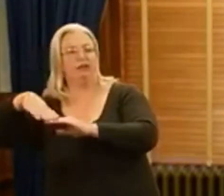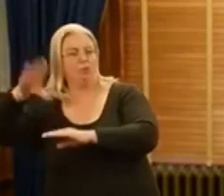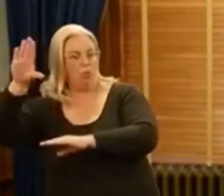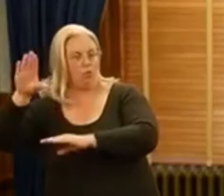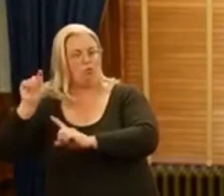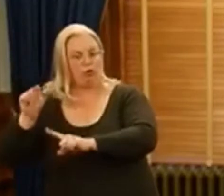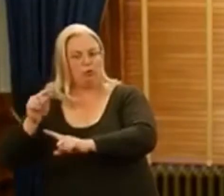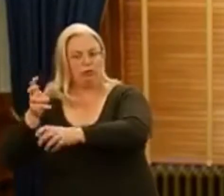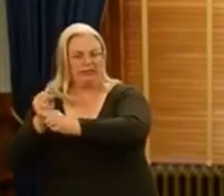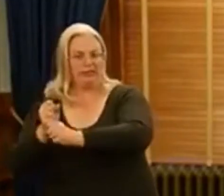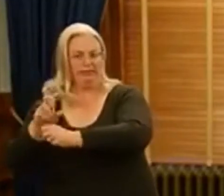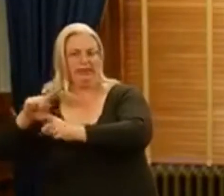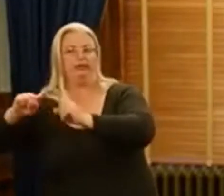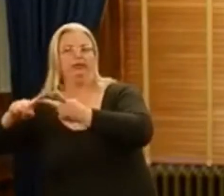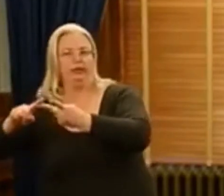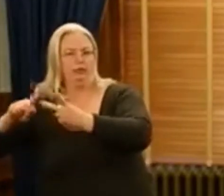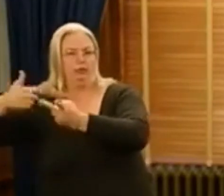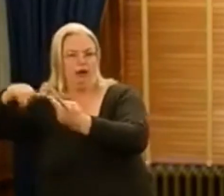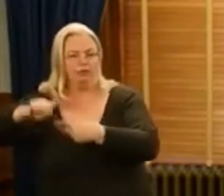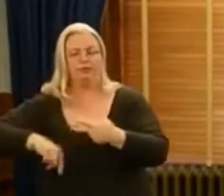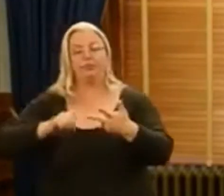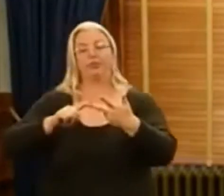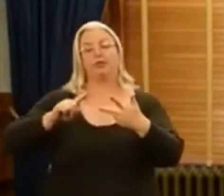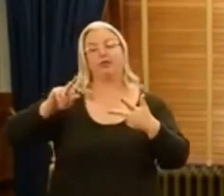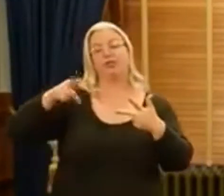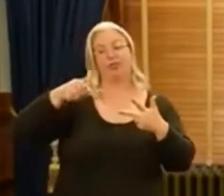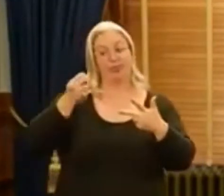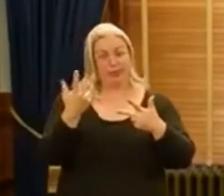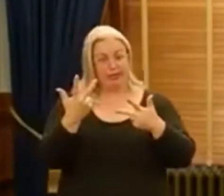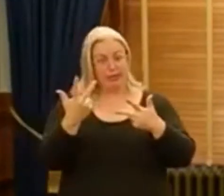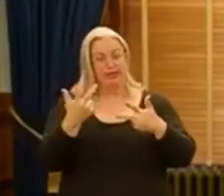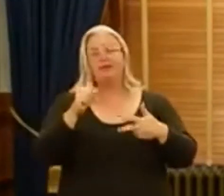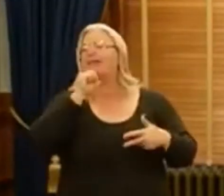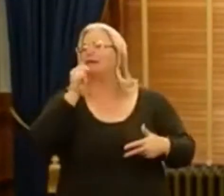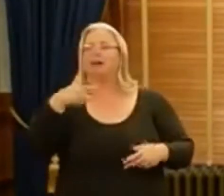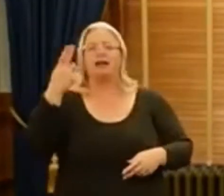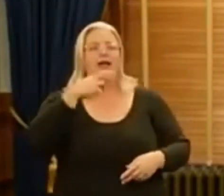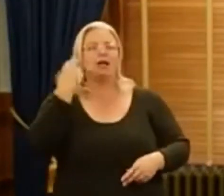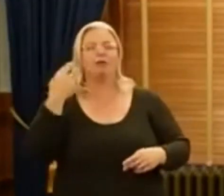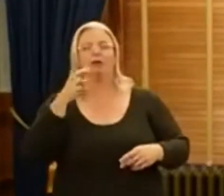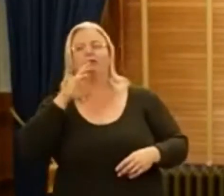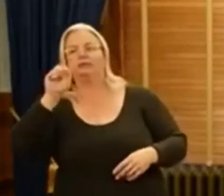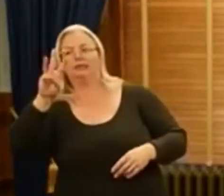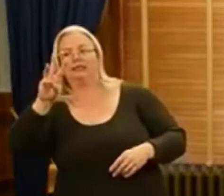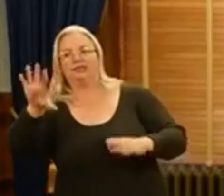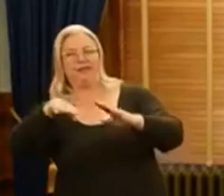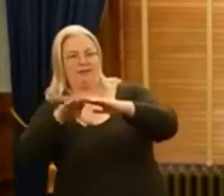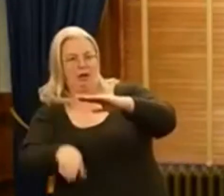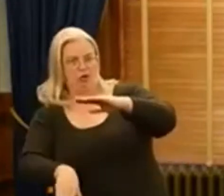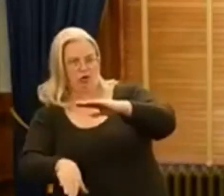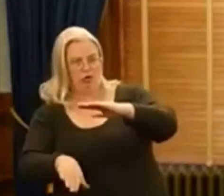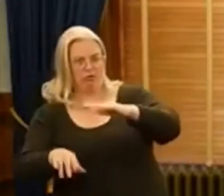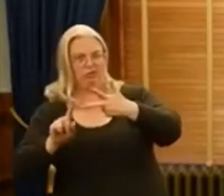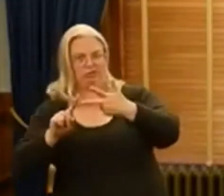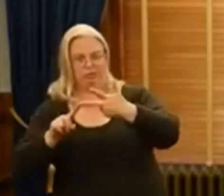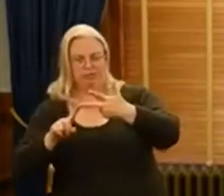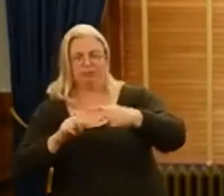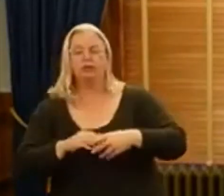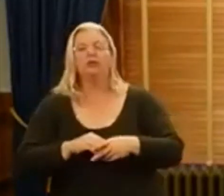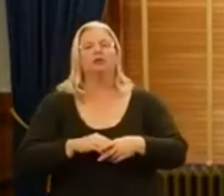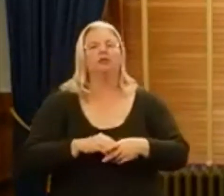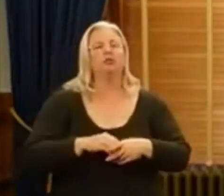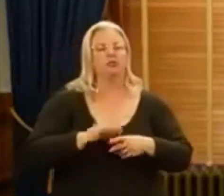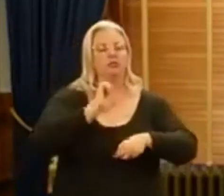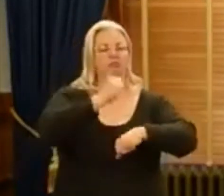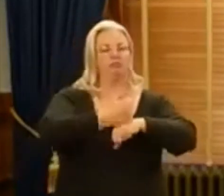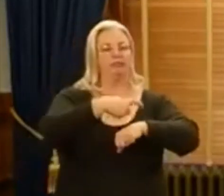age or older. Phase three is the non-high risk under 65 years of age. We've created